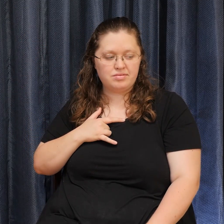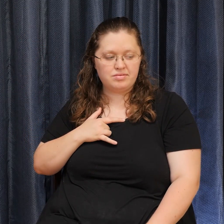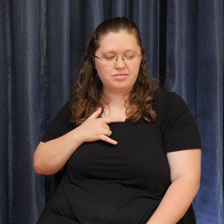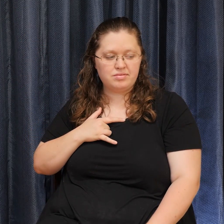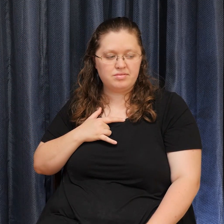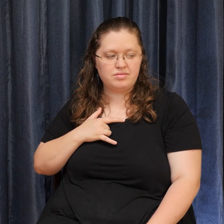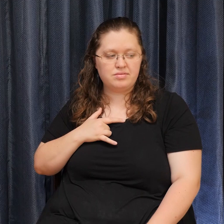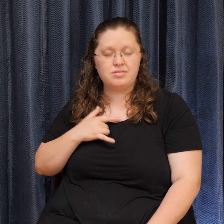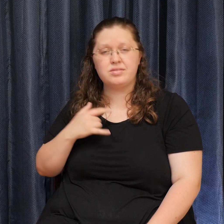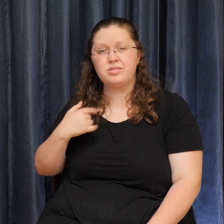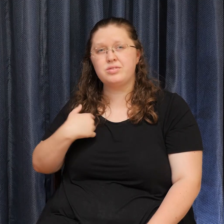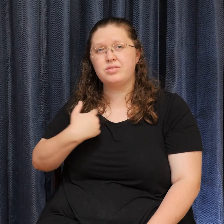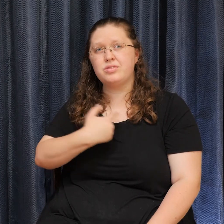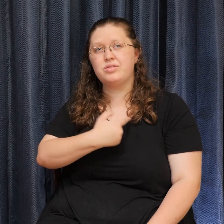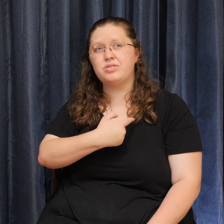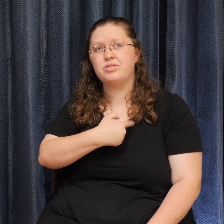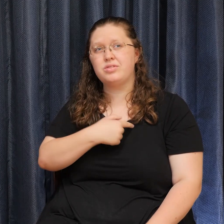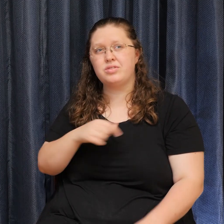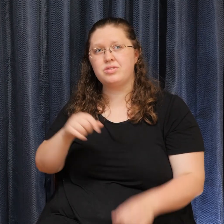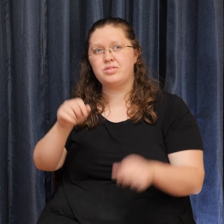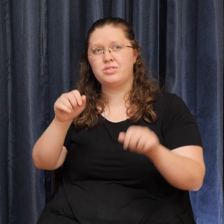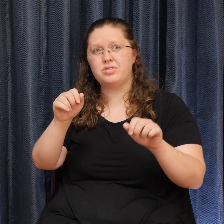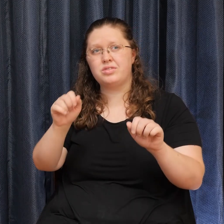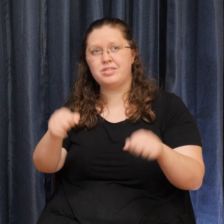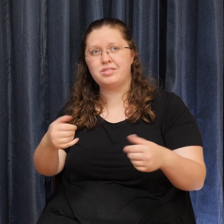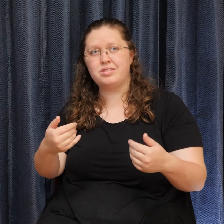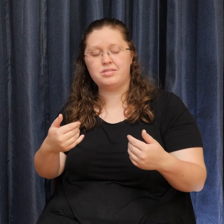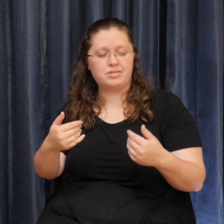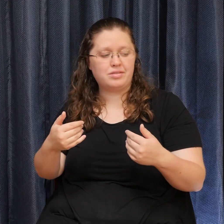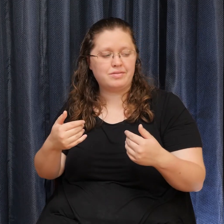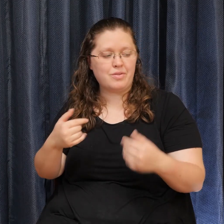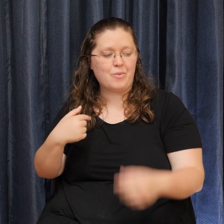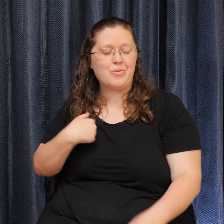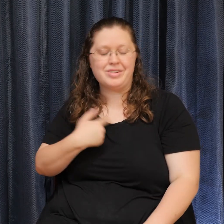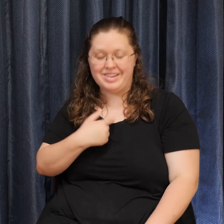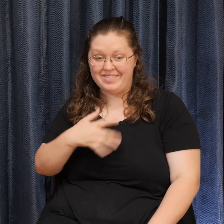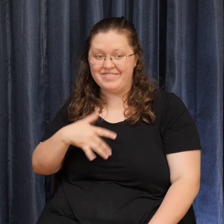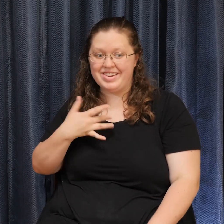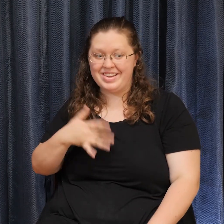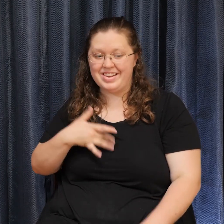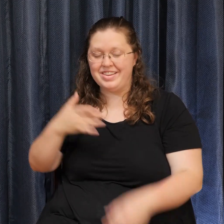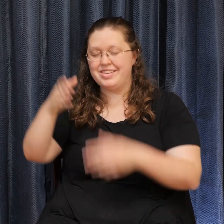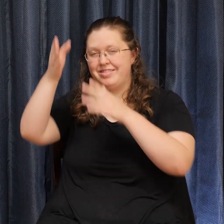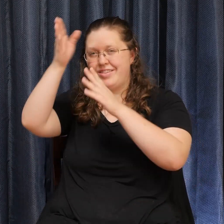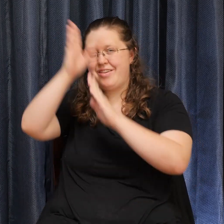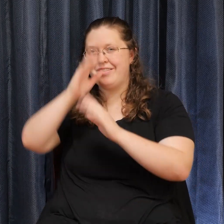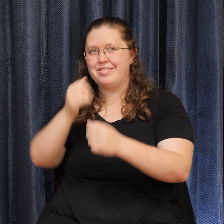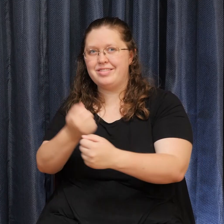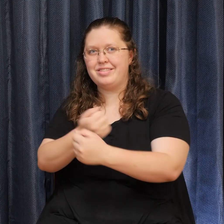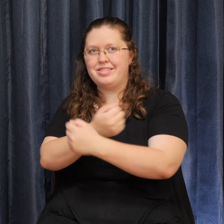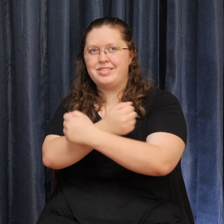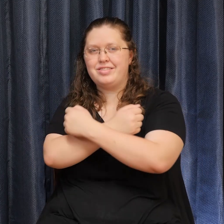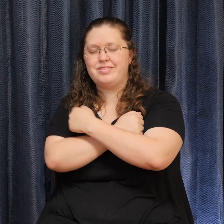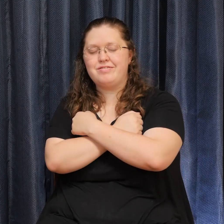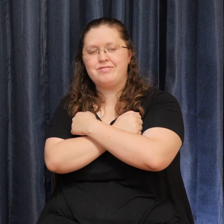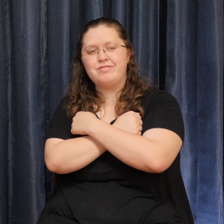give God's love Let me give